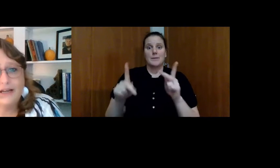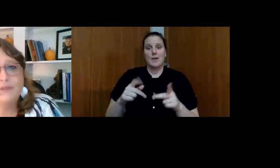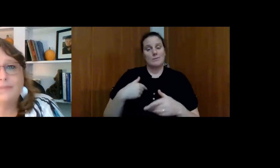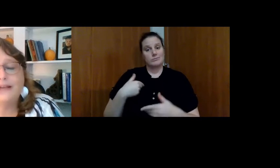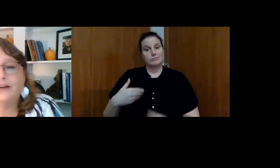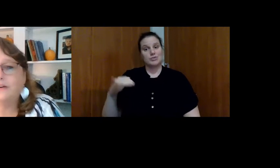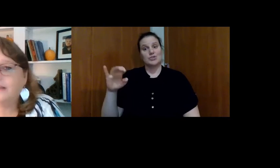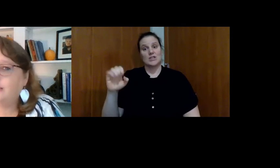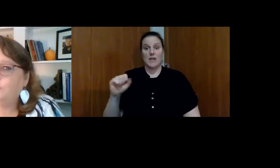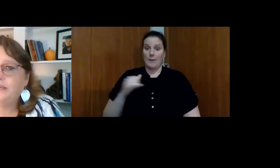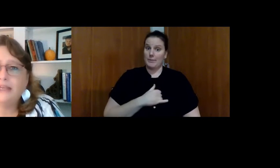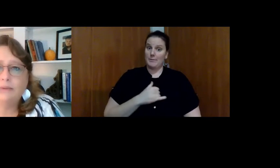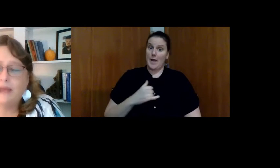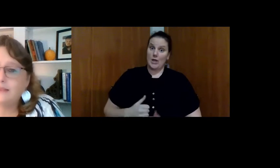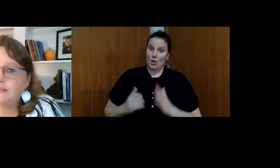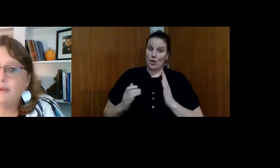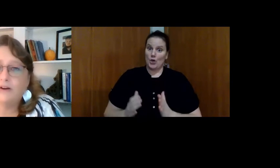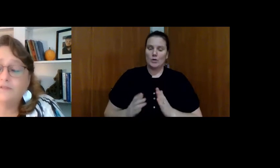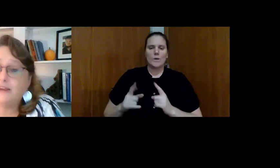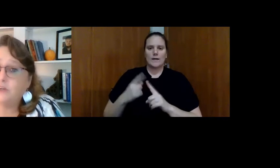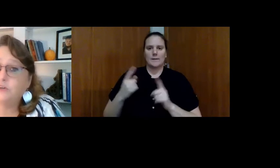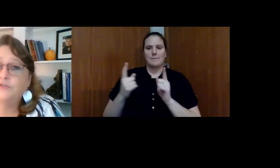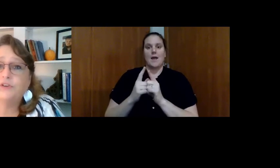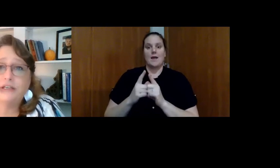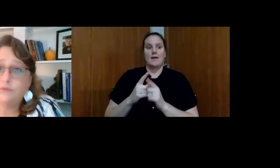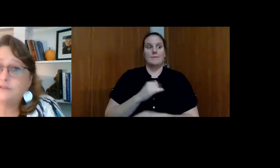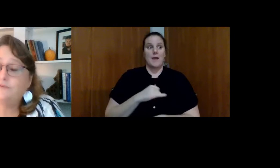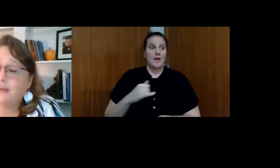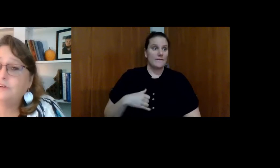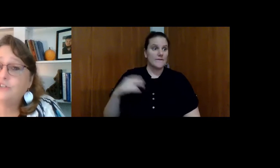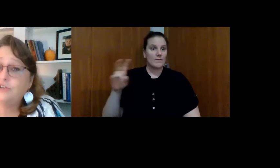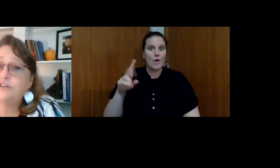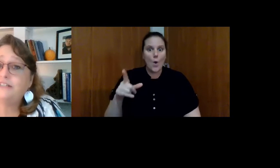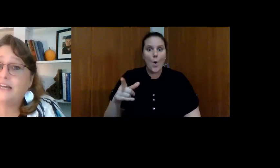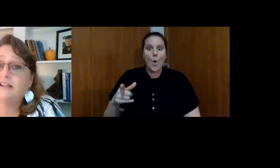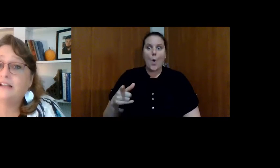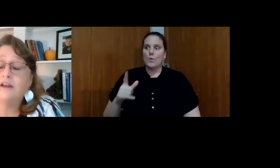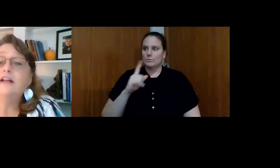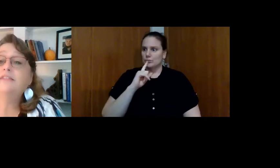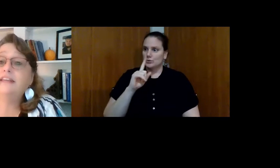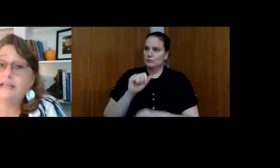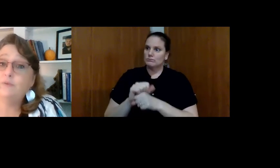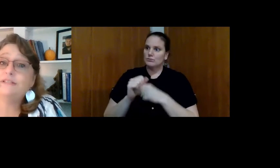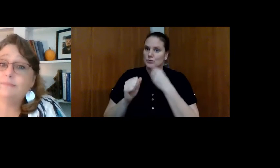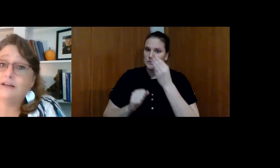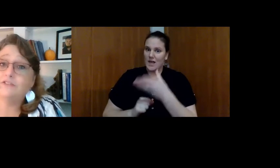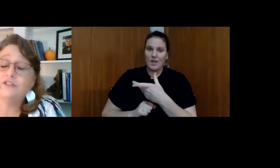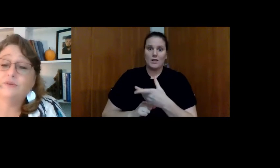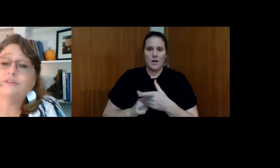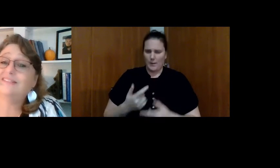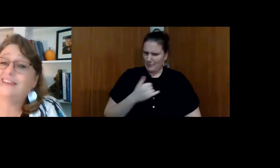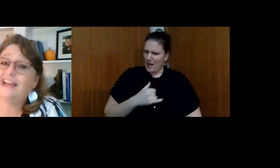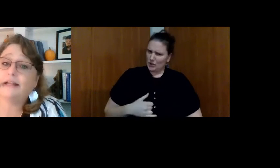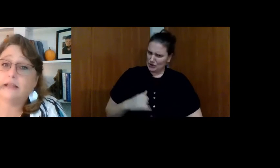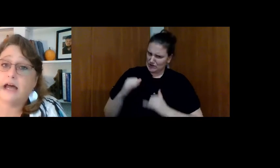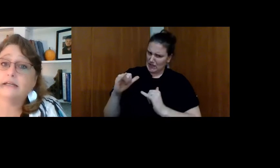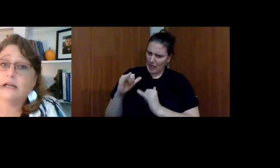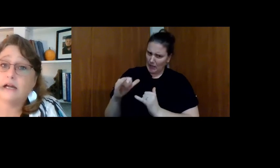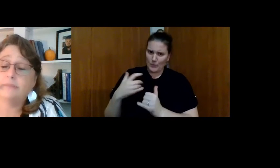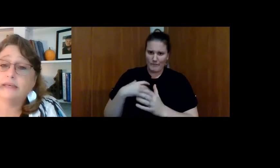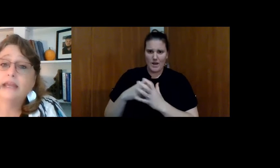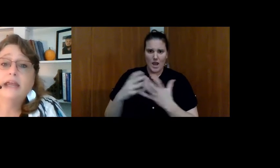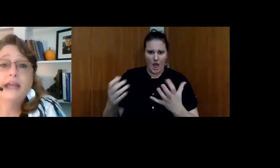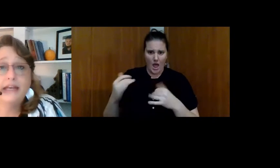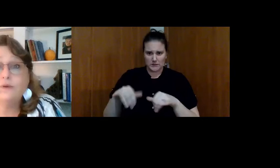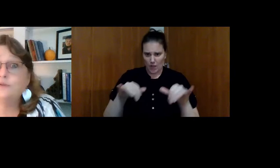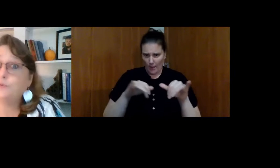Jesse and I'm the mayor. And when he met the mayor of Vancouver, he was very sure to tell her that he was a mayor, too, and that they had a lot